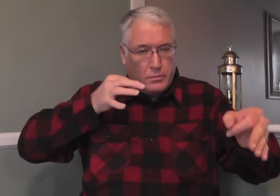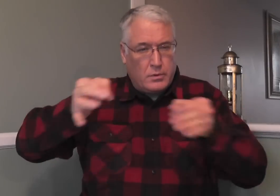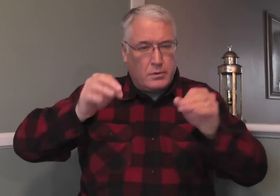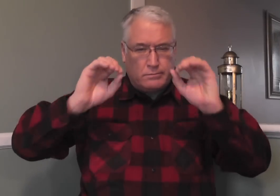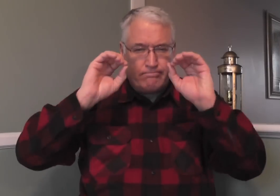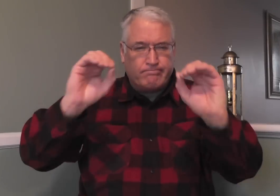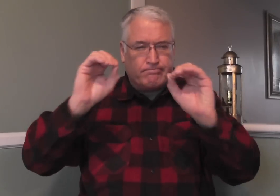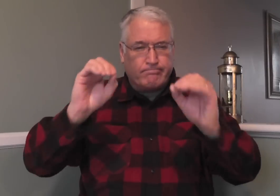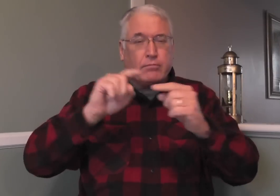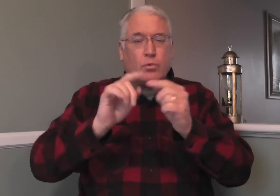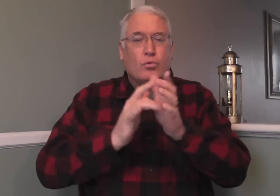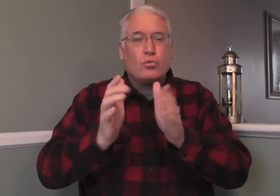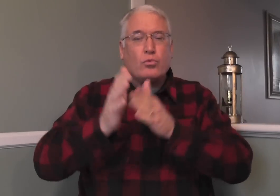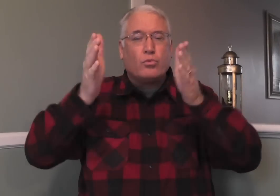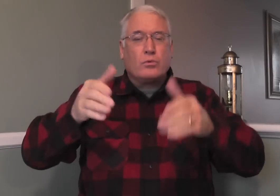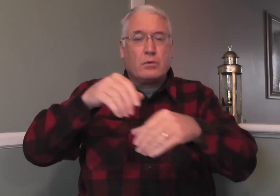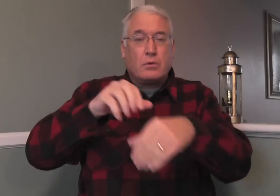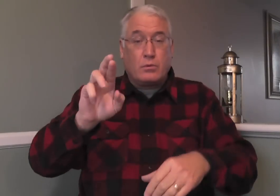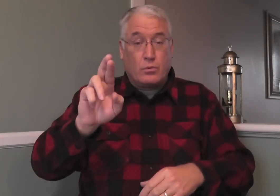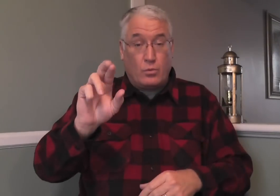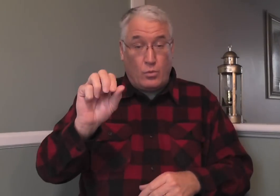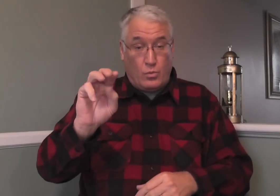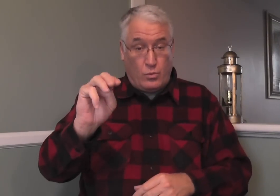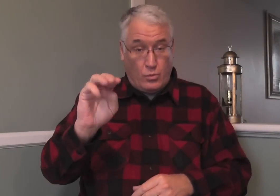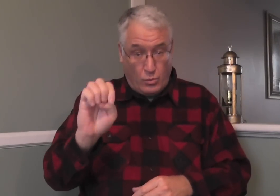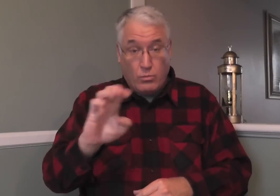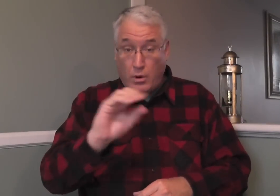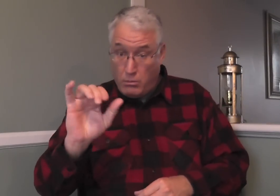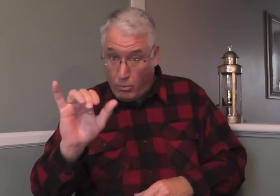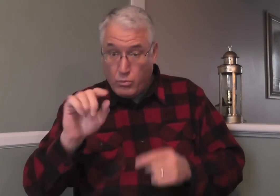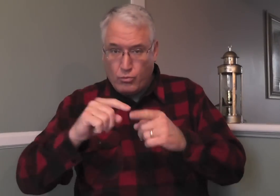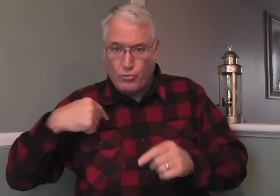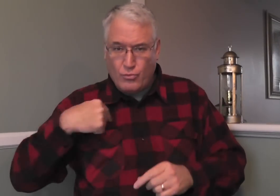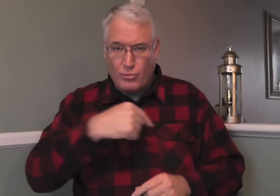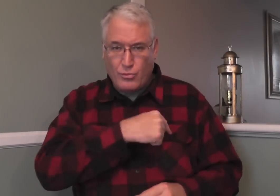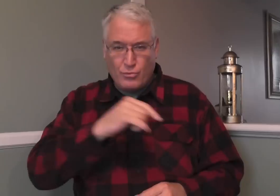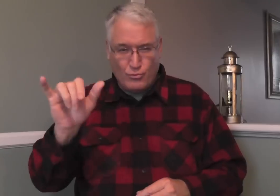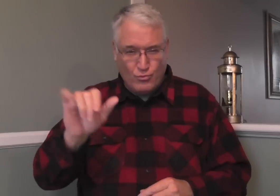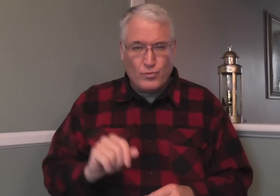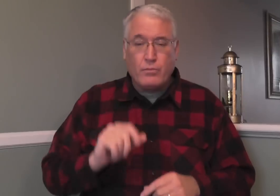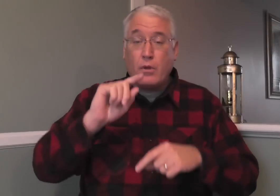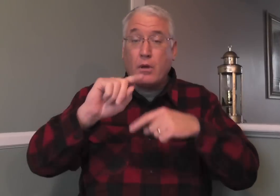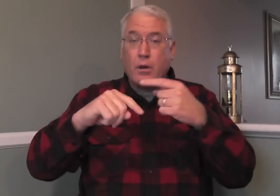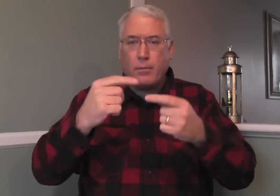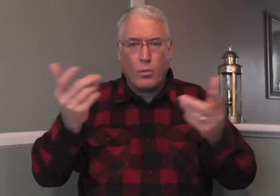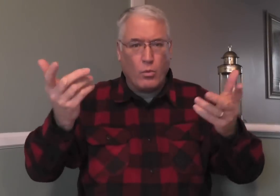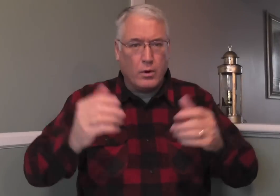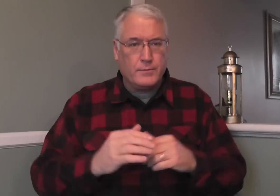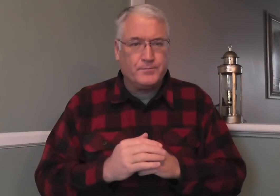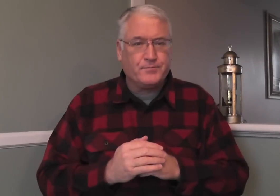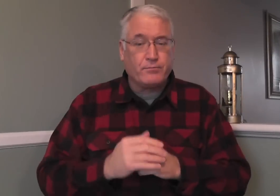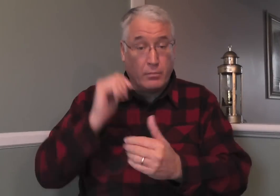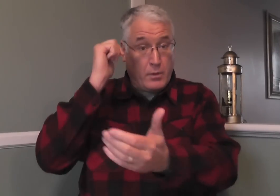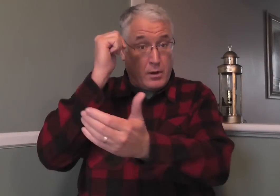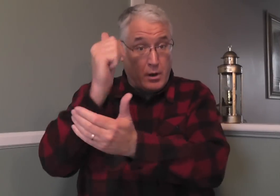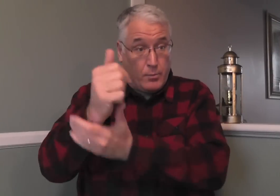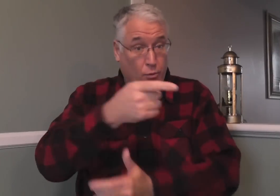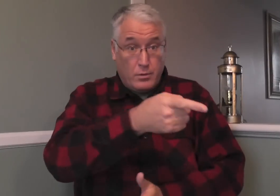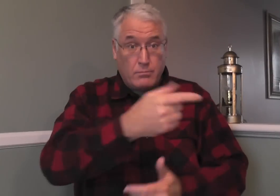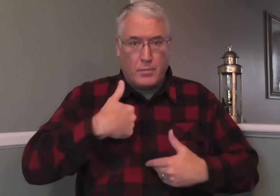Abraham. Paul was teaching to the Christians at Rome and also to us today. He was teaching about